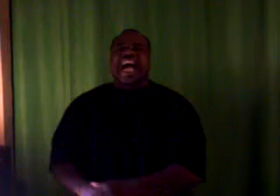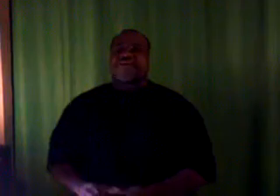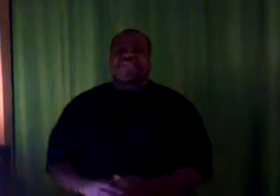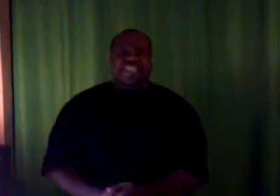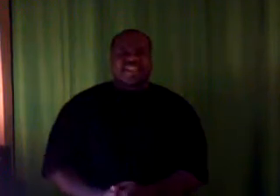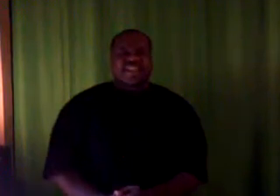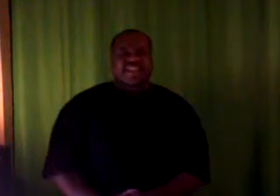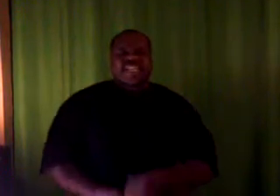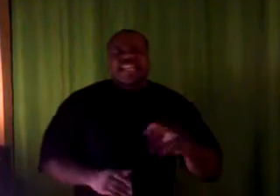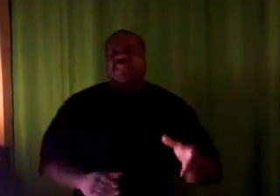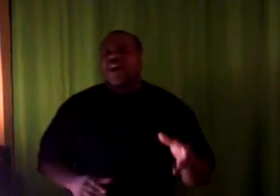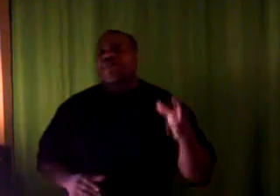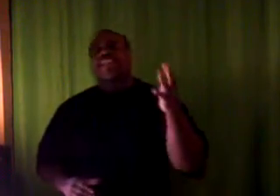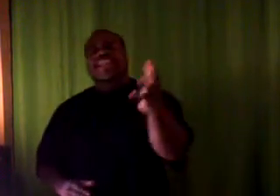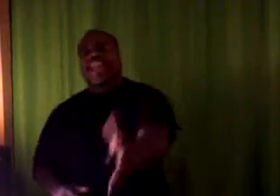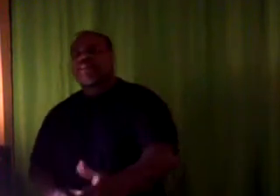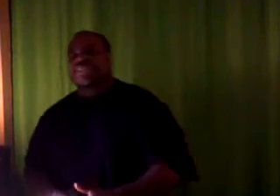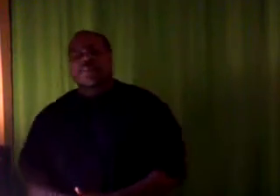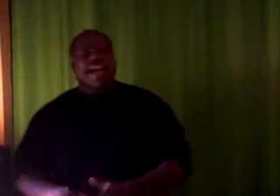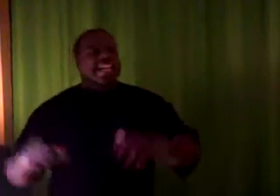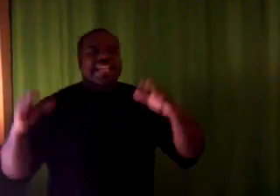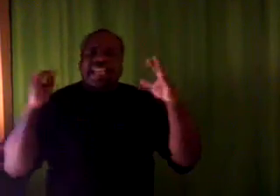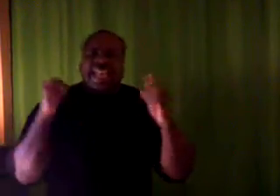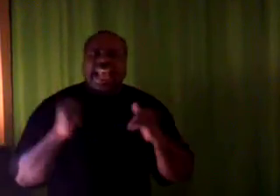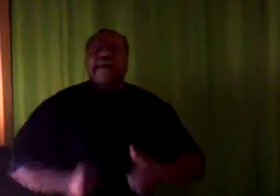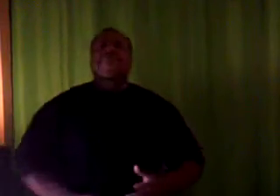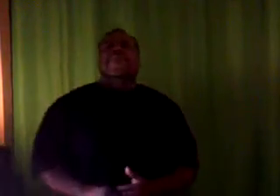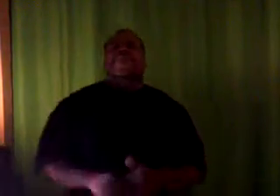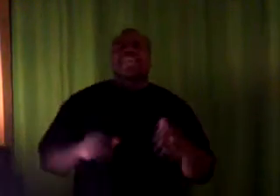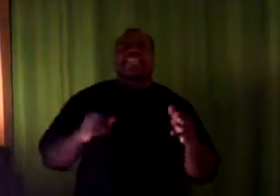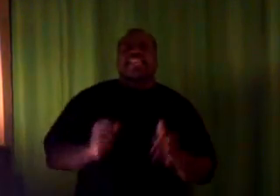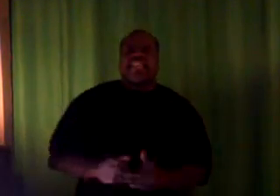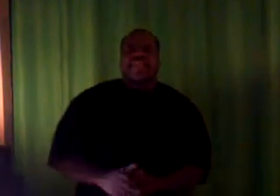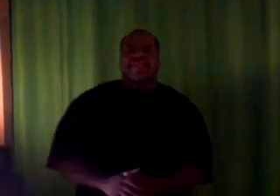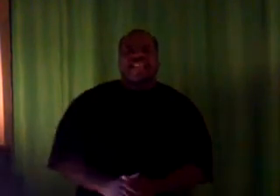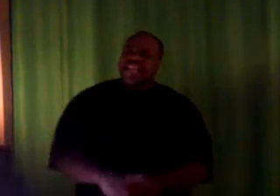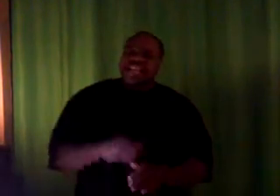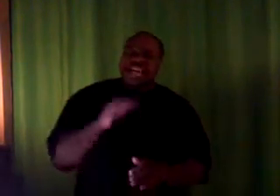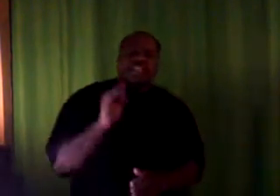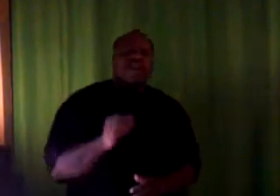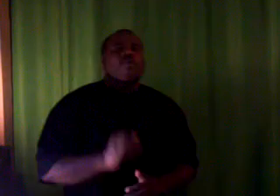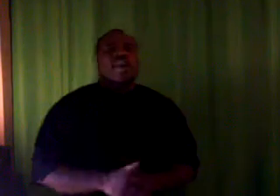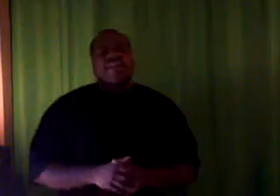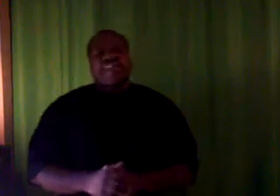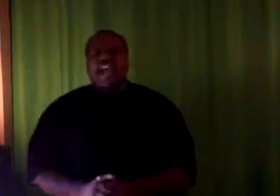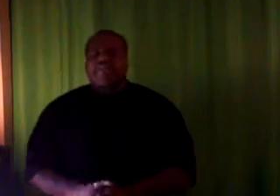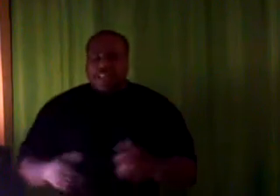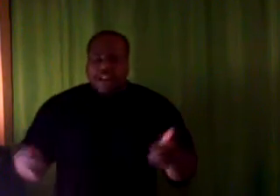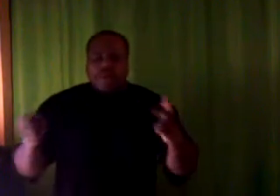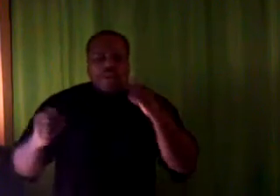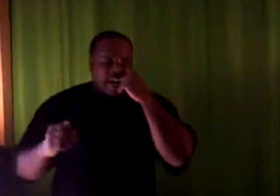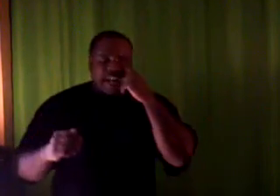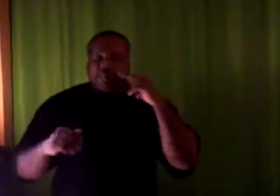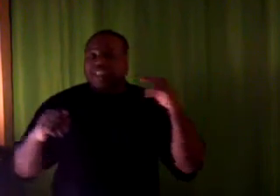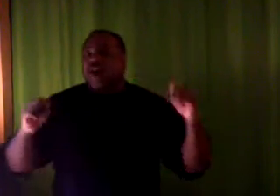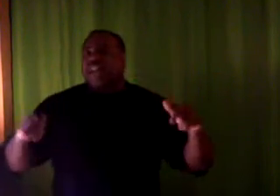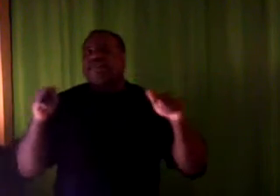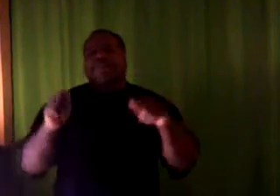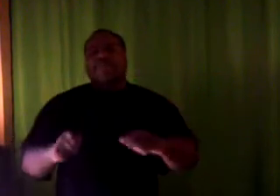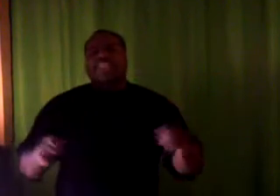God we still here. That's why we didn't care with somebody. Get out before you get killed, man. There is no way of life. And the majority of the people